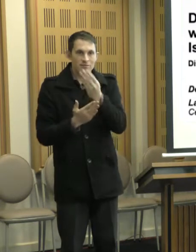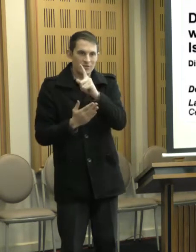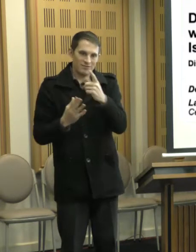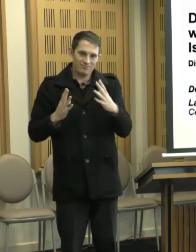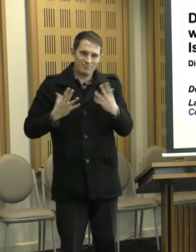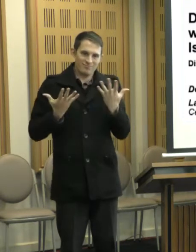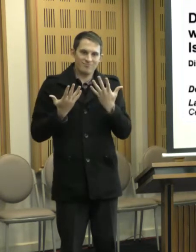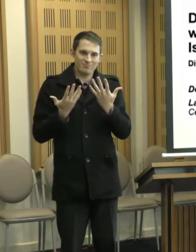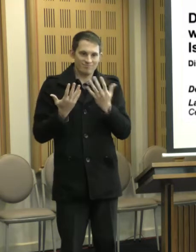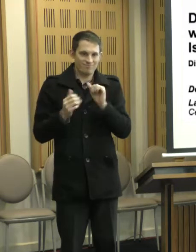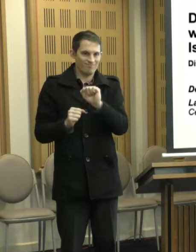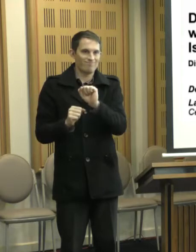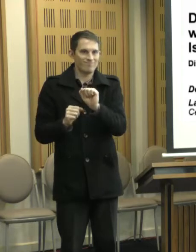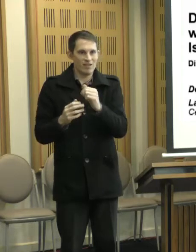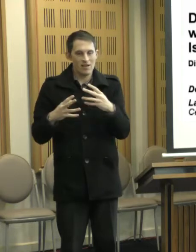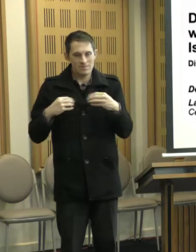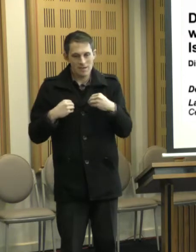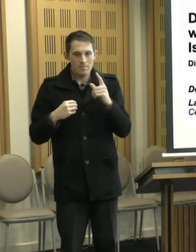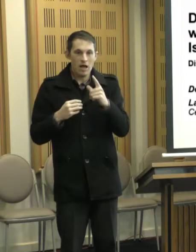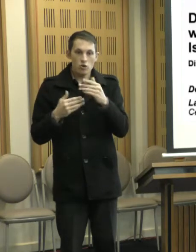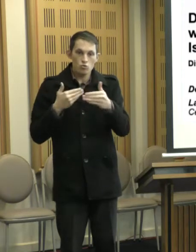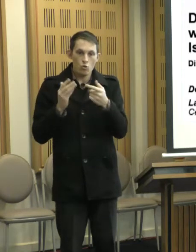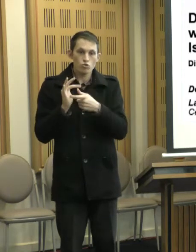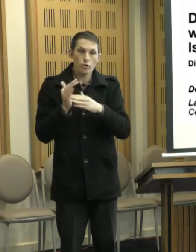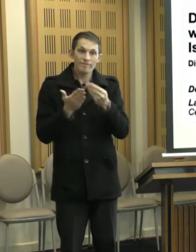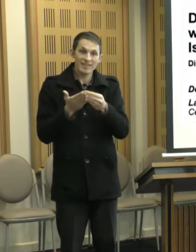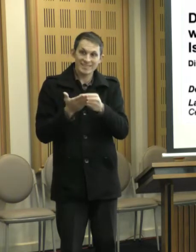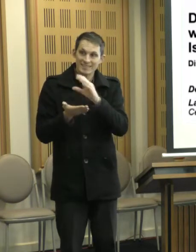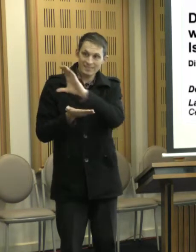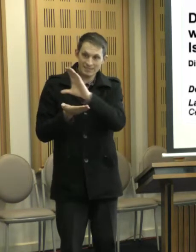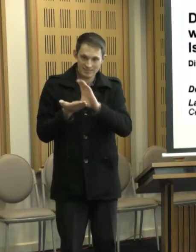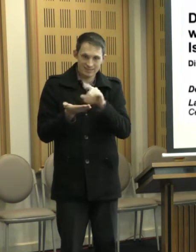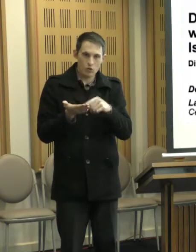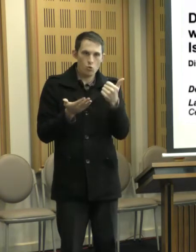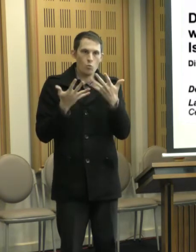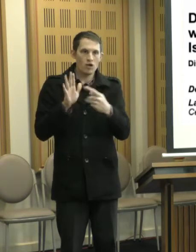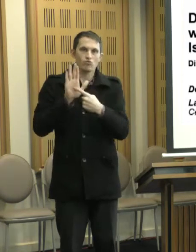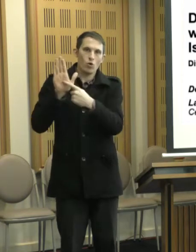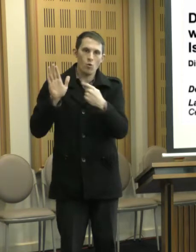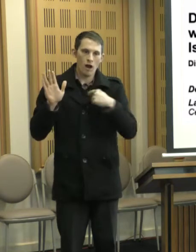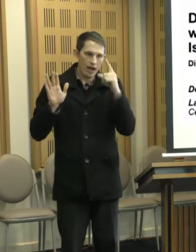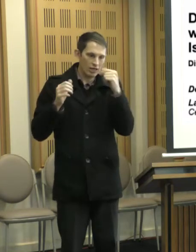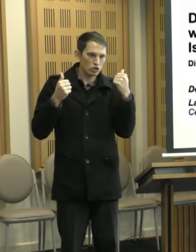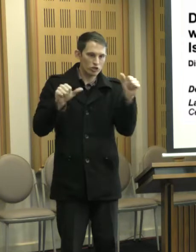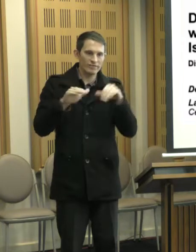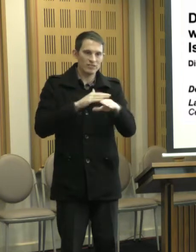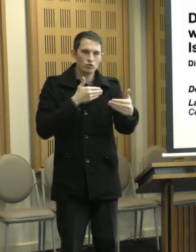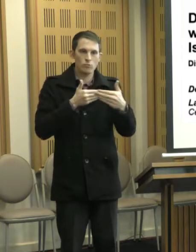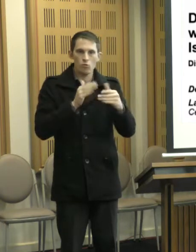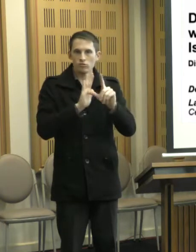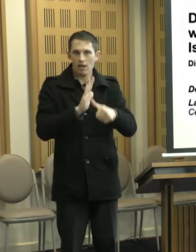guess the short term funding is a way to show what you can achieve in a small amount of time. Uh,